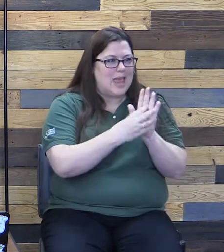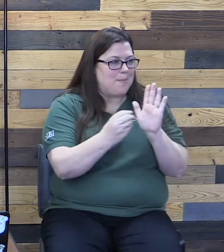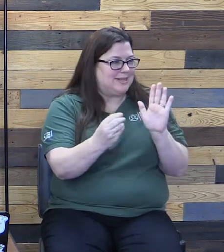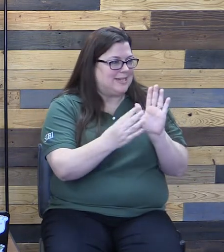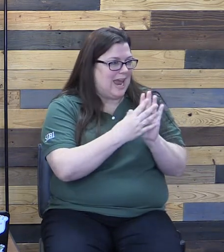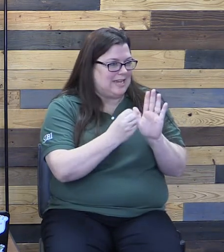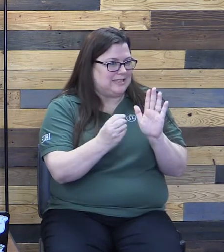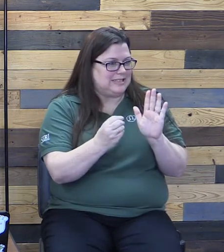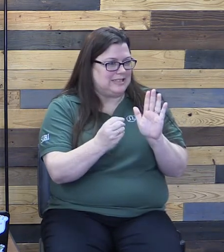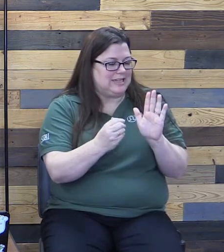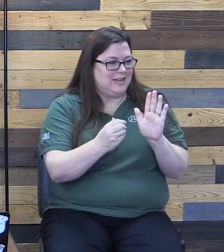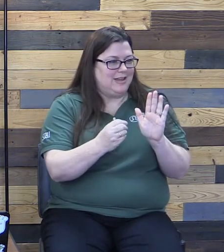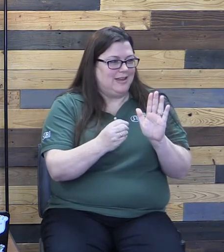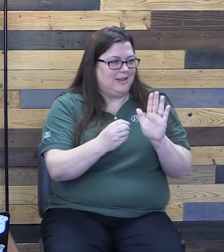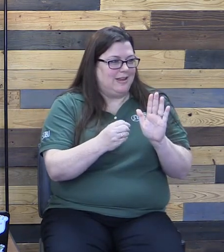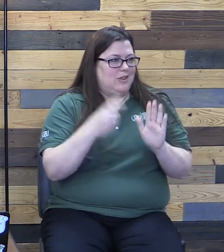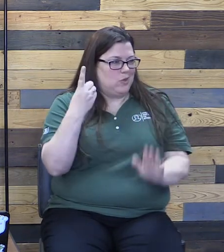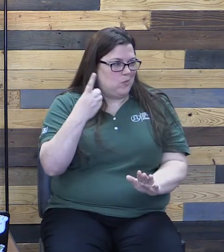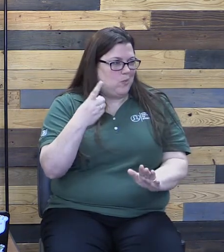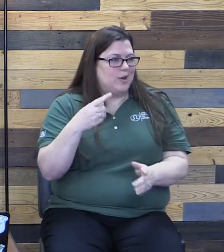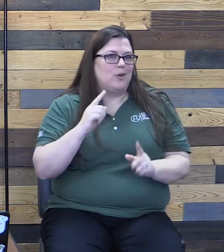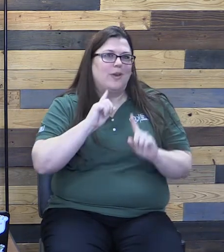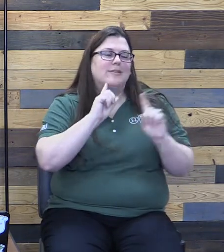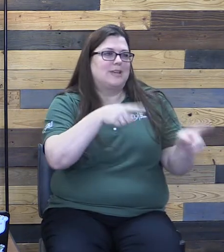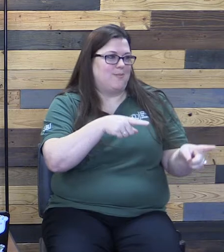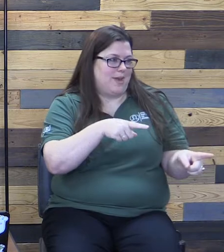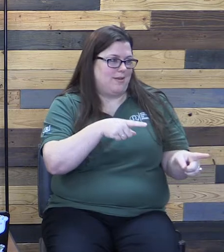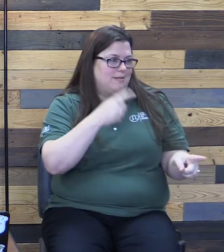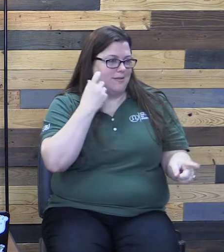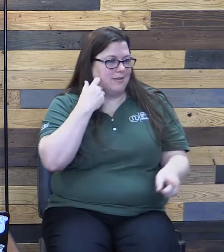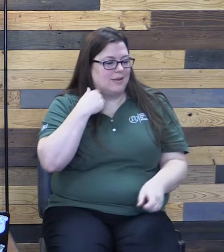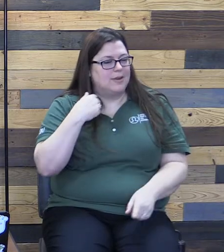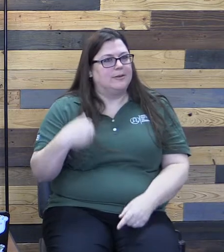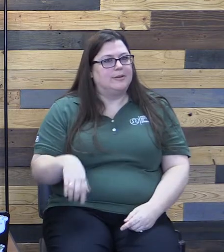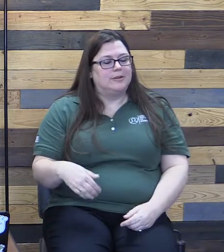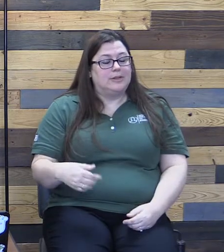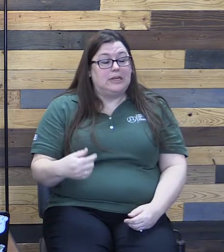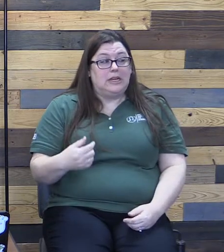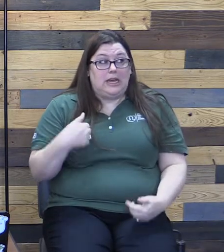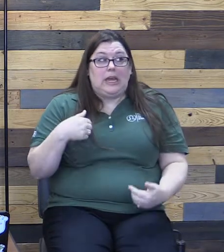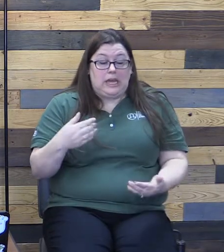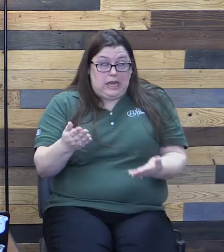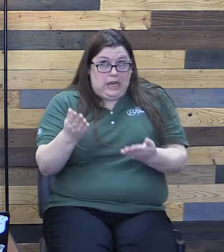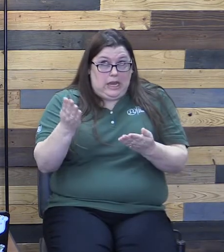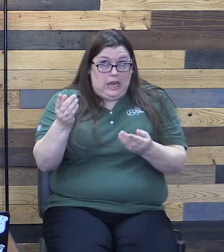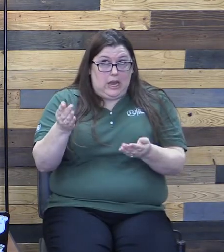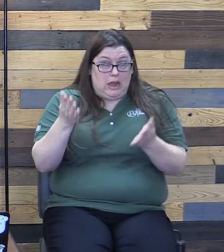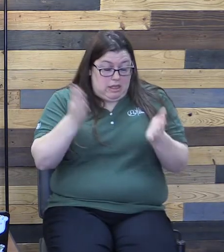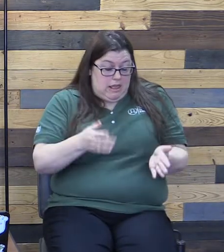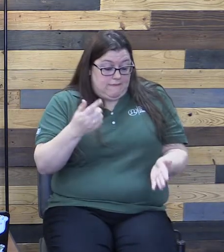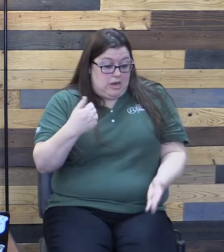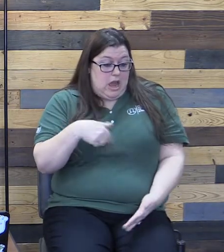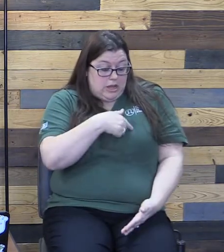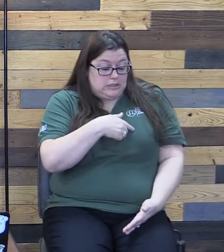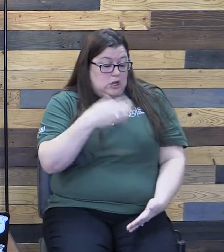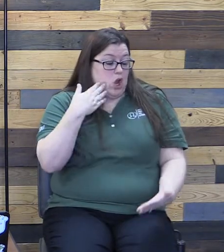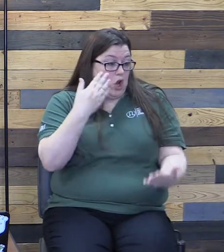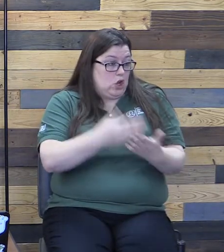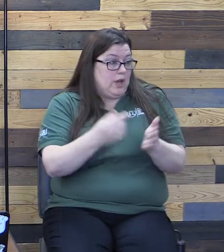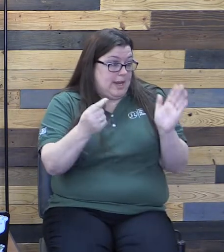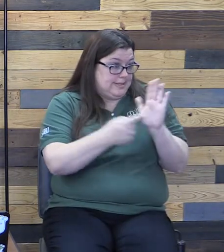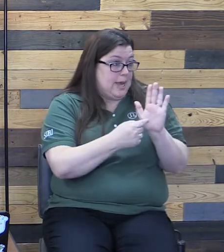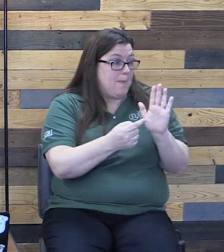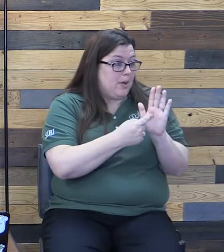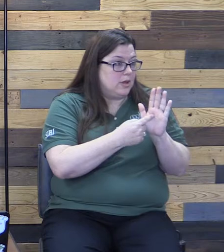for us, we had a solid teacher and we have a tender and caring Lord. And he left us a very good example. In Matthew 6, he says,